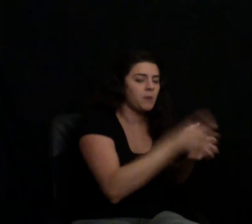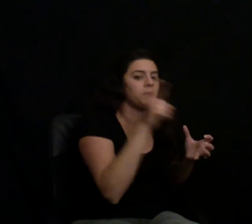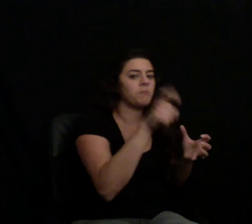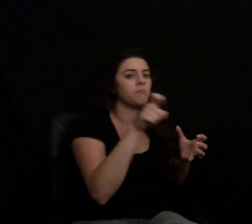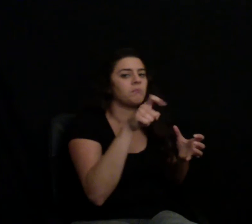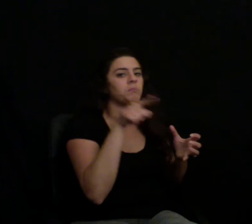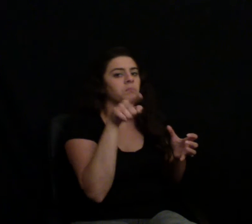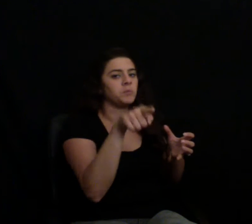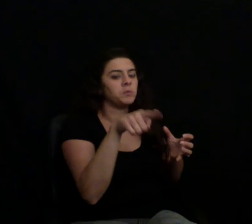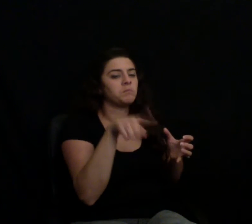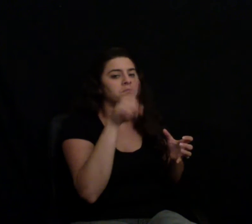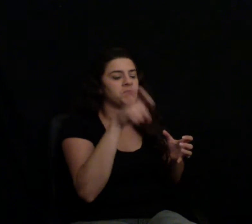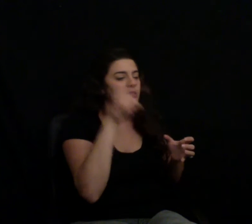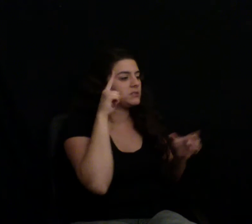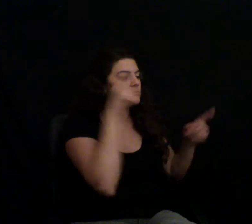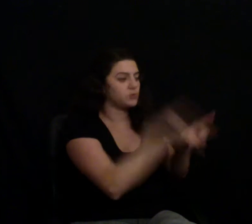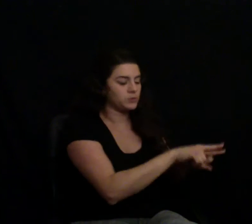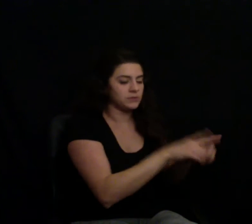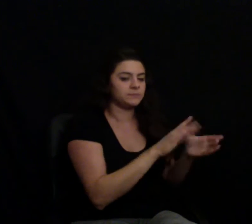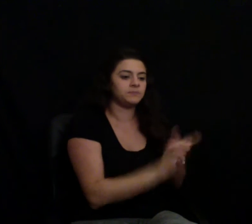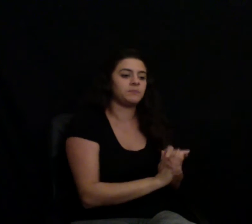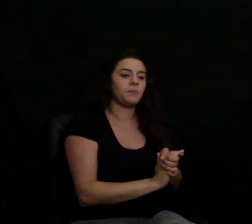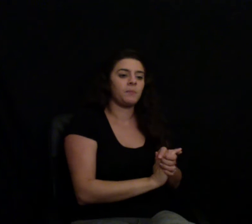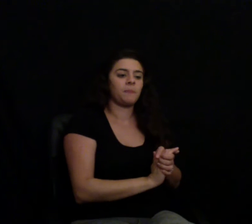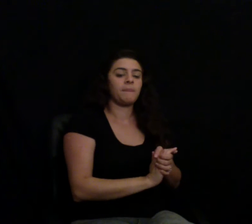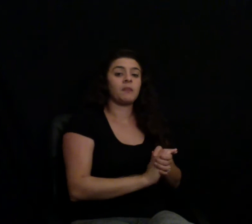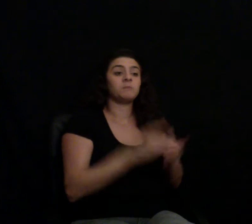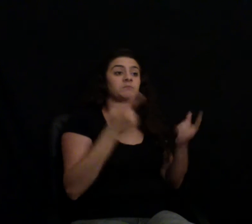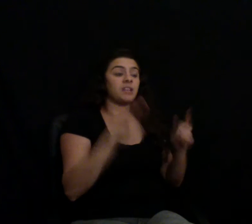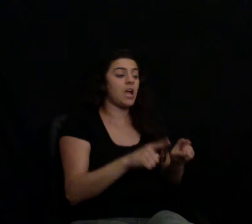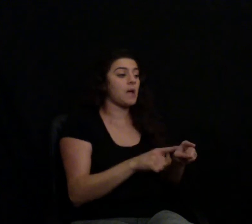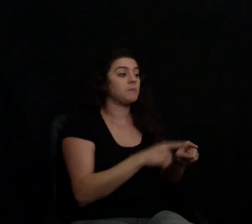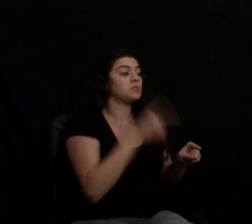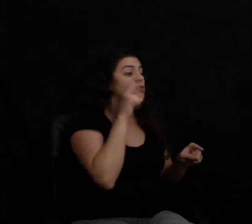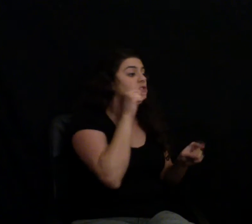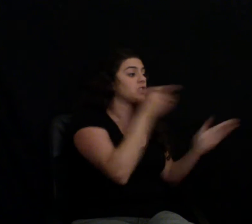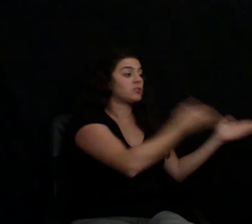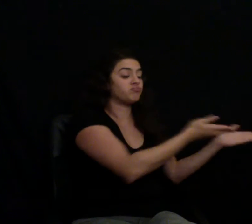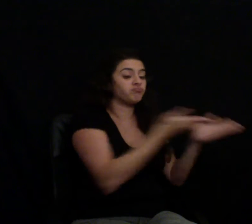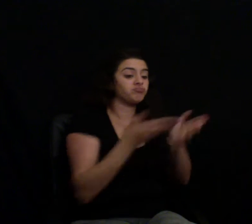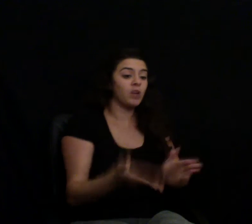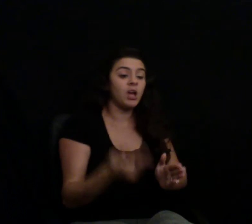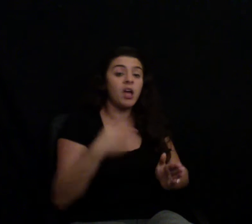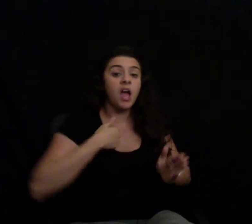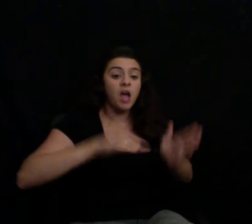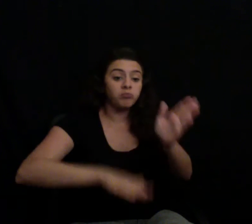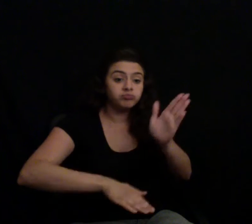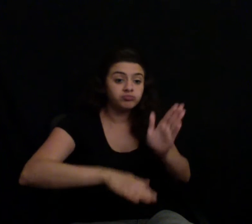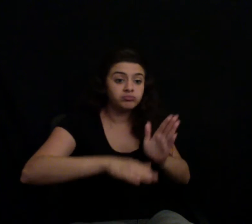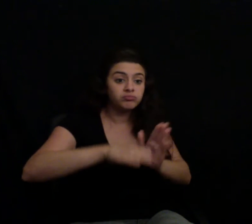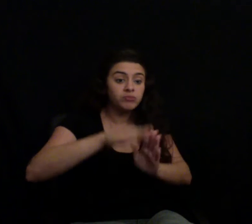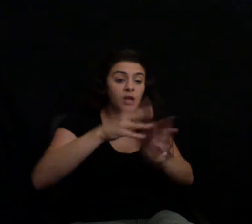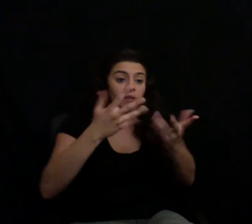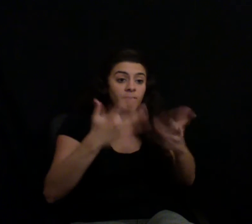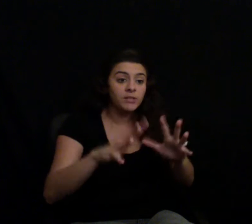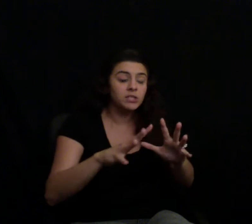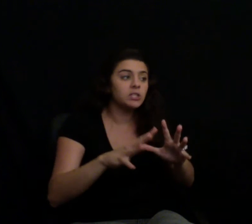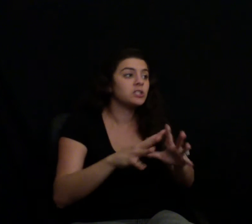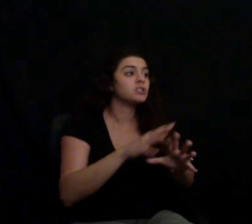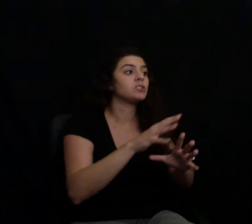They actually bring a crew in and physically remove the birds from the barn. And they put them on a truck. The truck crosses the scale, and I get